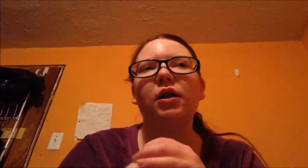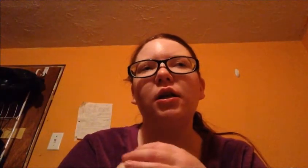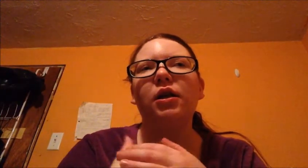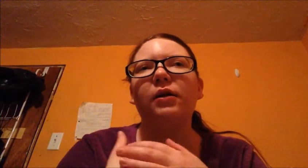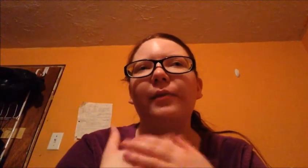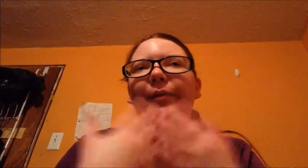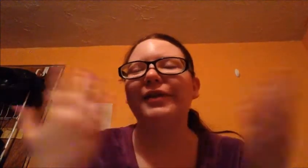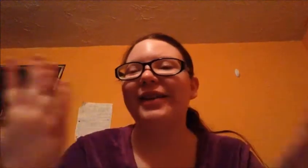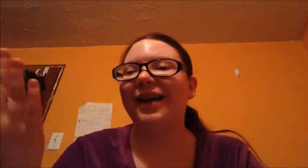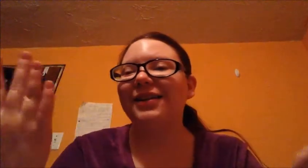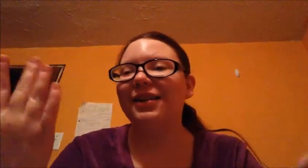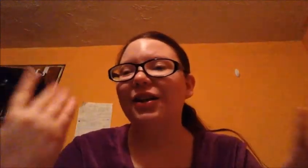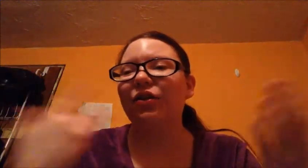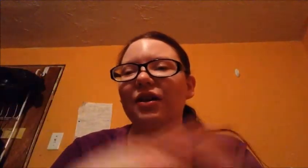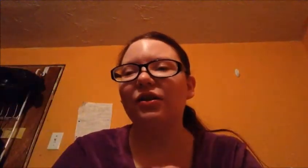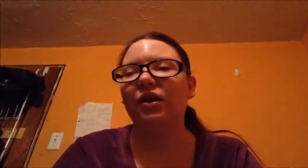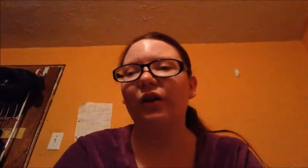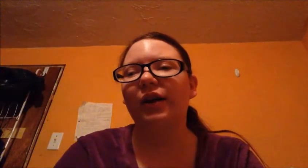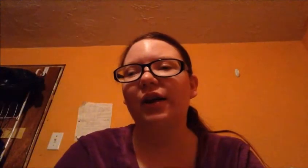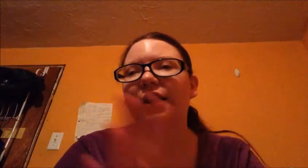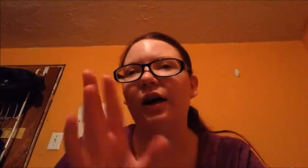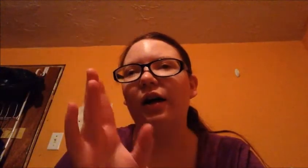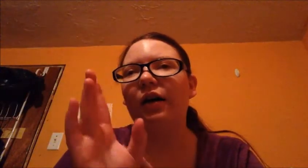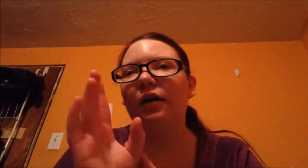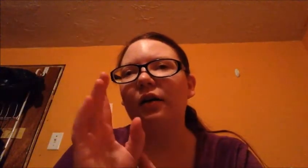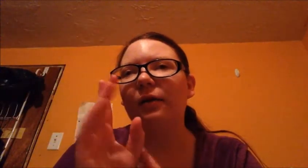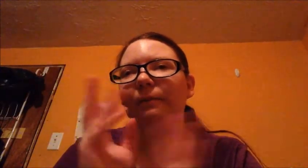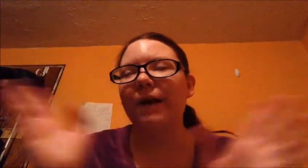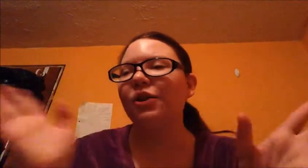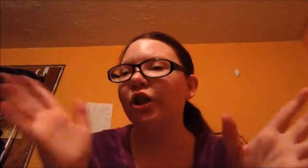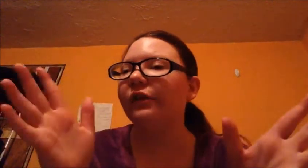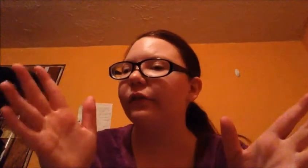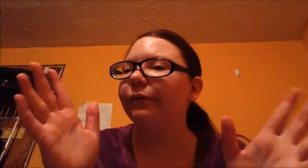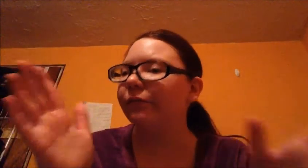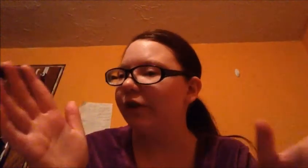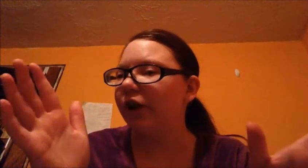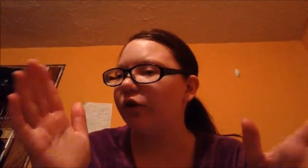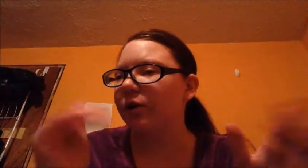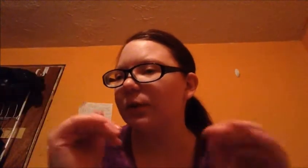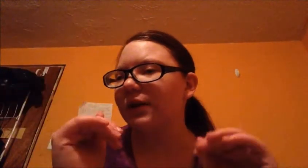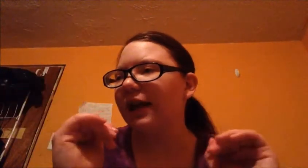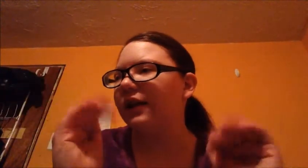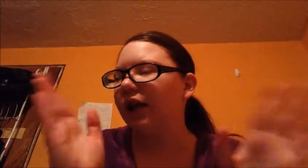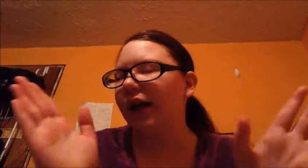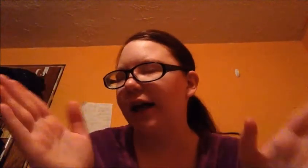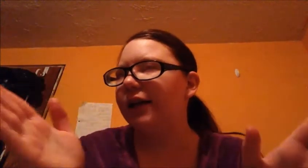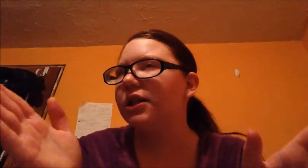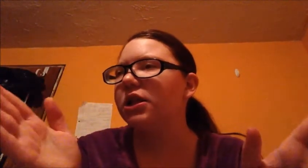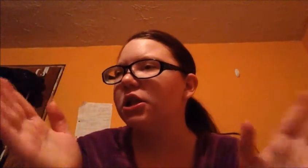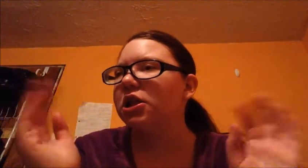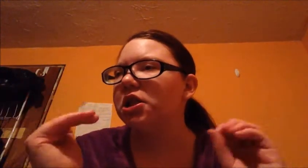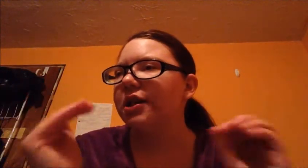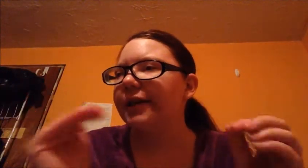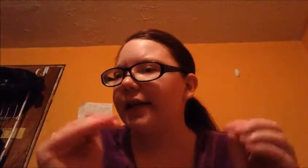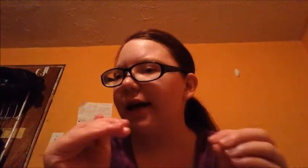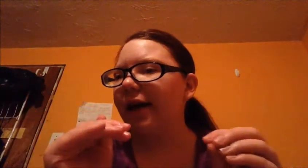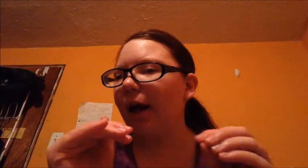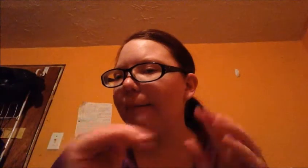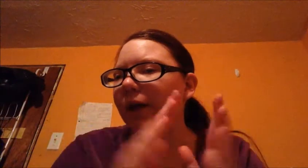And pretty much that's it. You guys are not going to get a main channel video just because I did not edit today, but